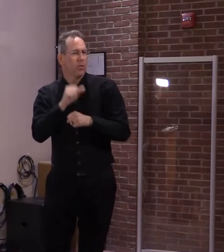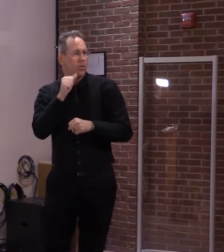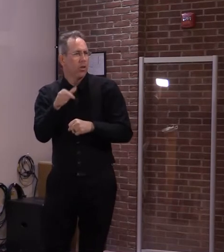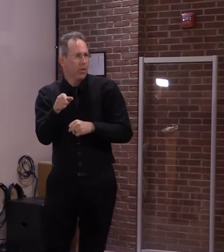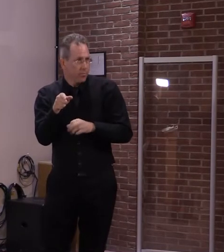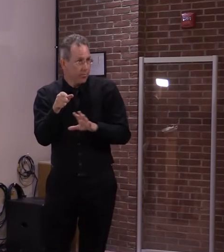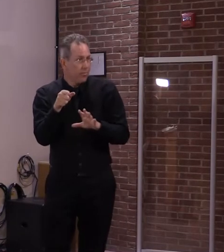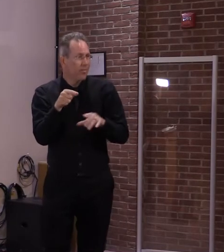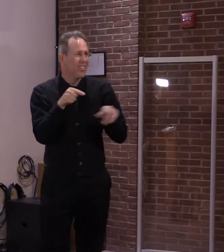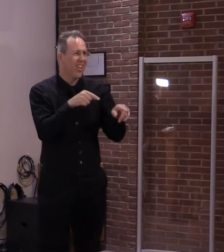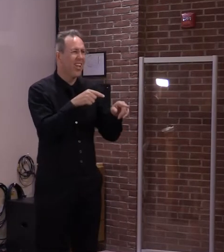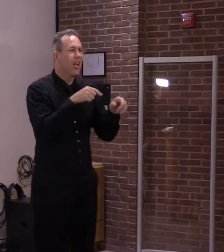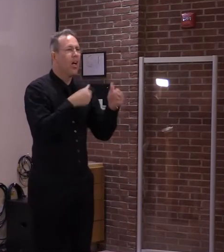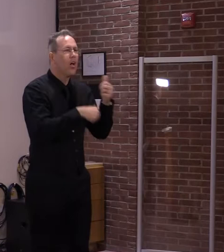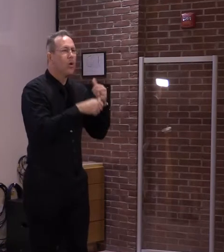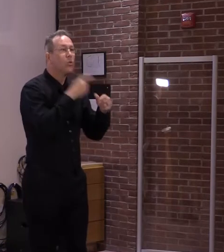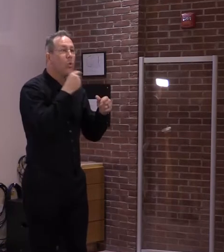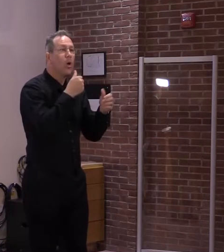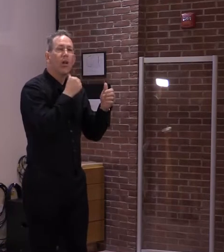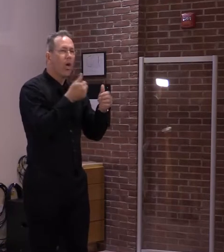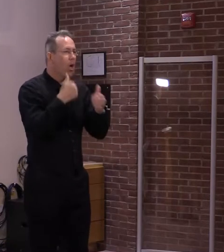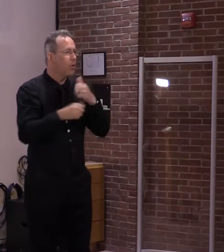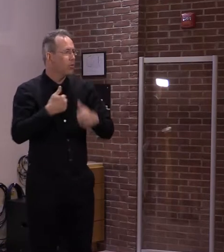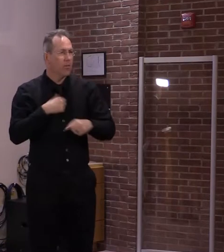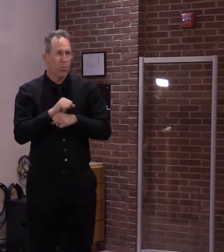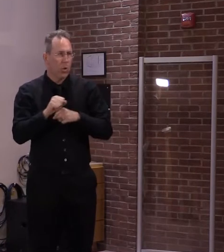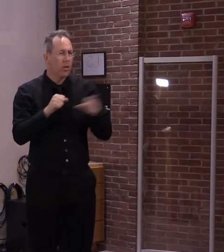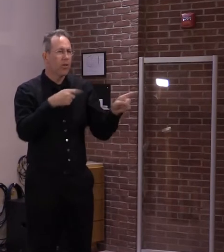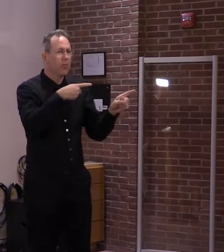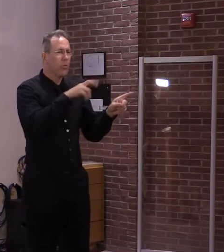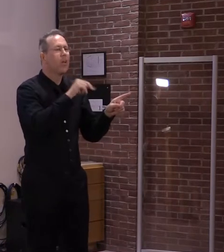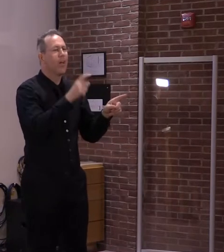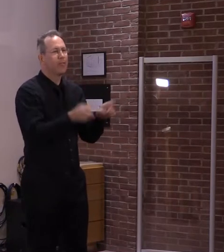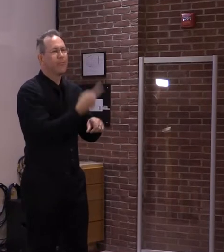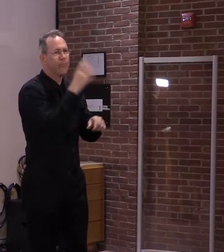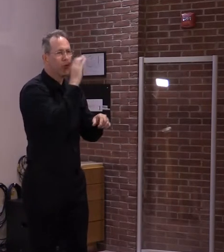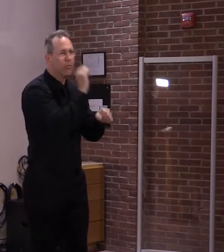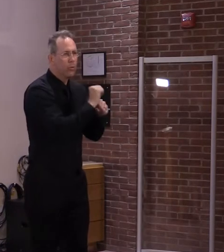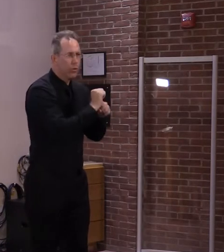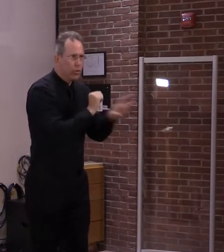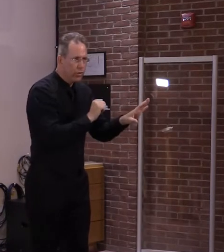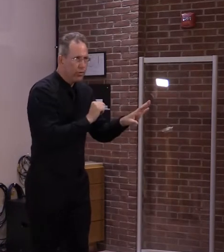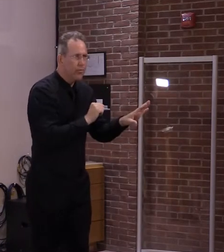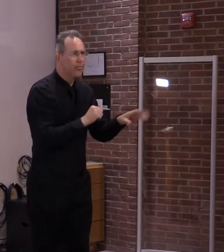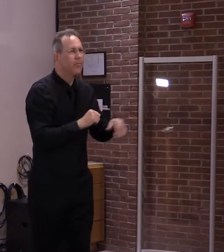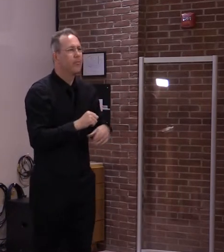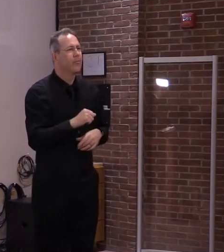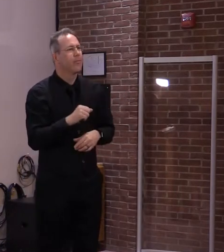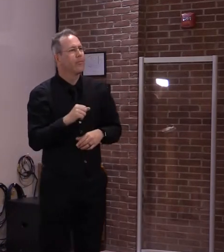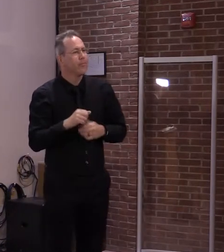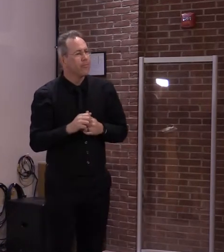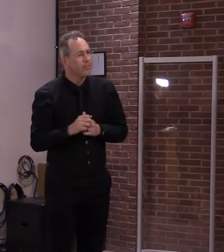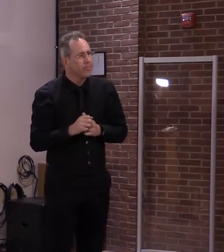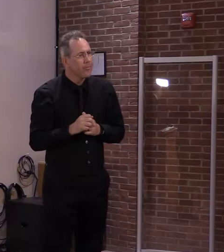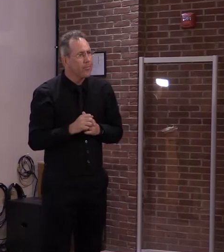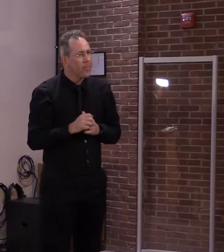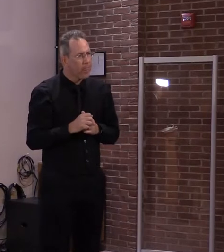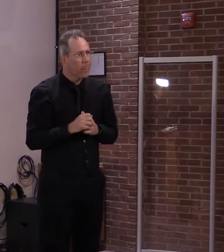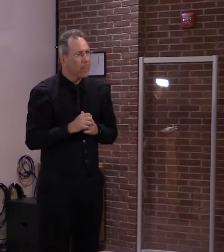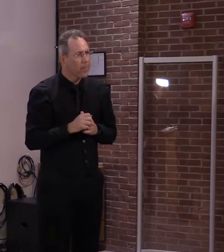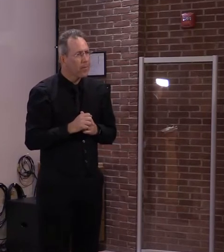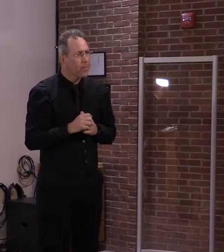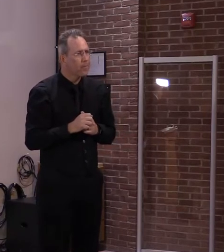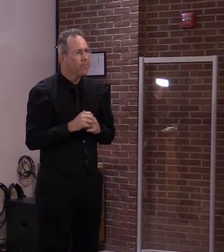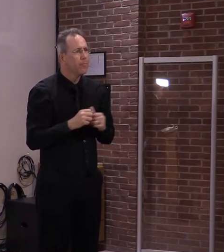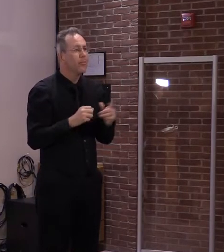individuals who are not established as a self-employed individual or an independent contractor that will need to